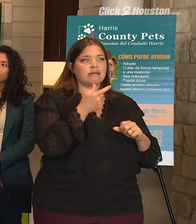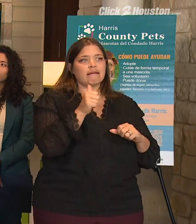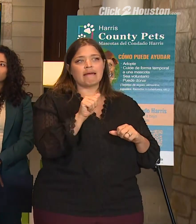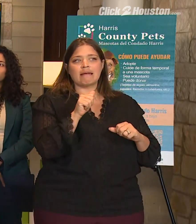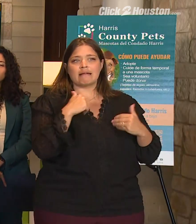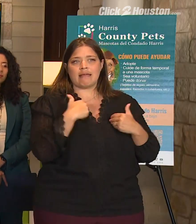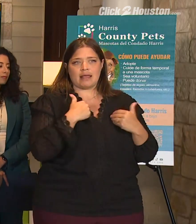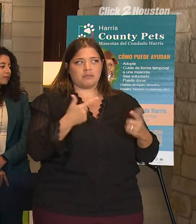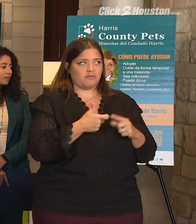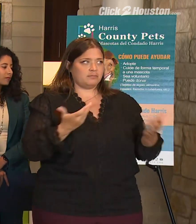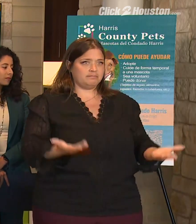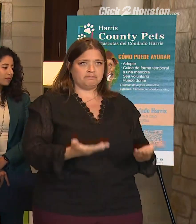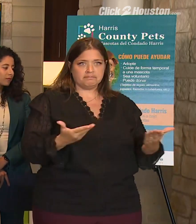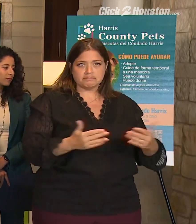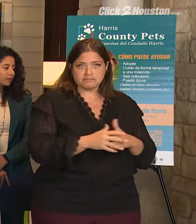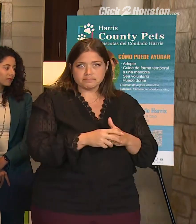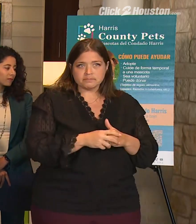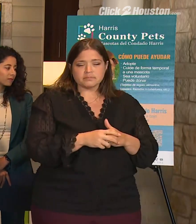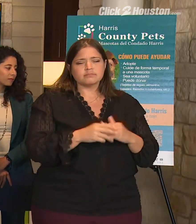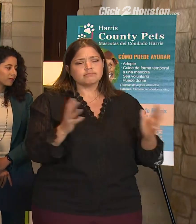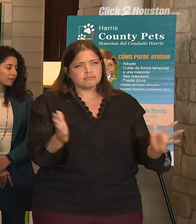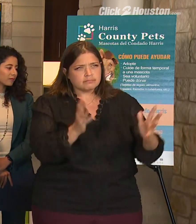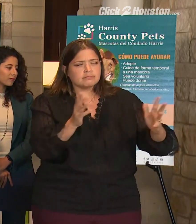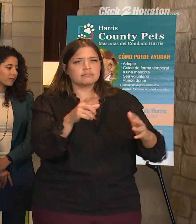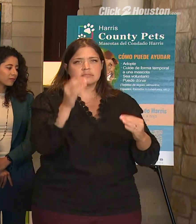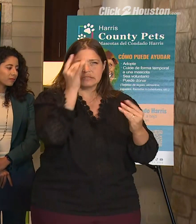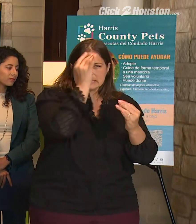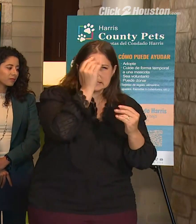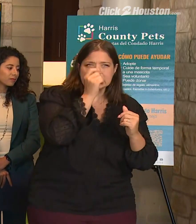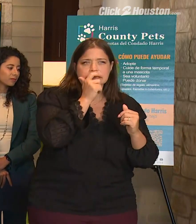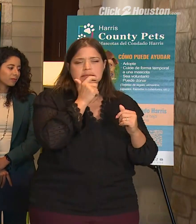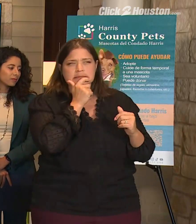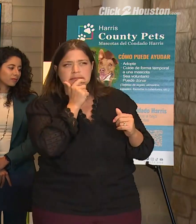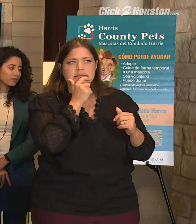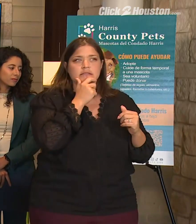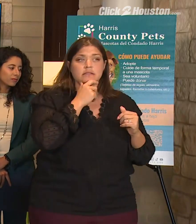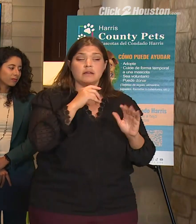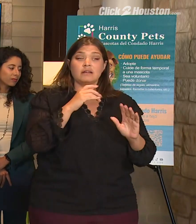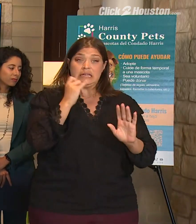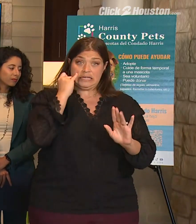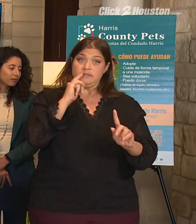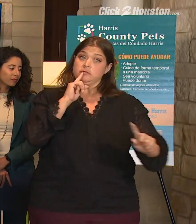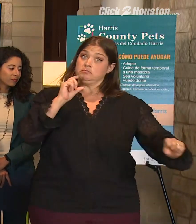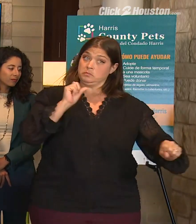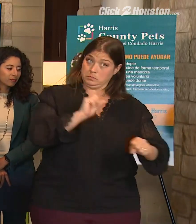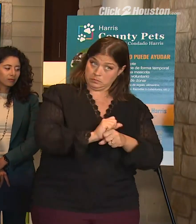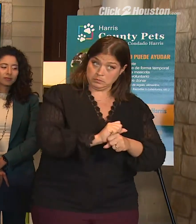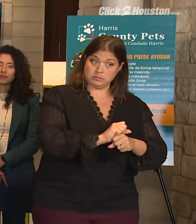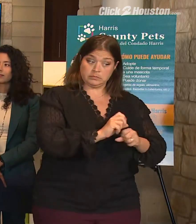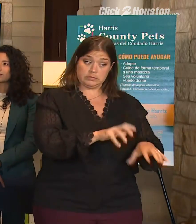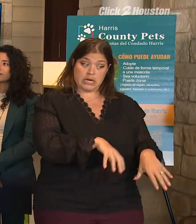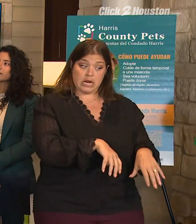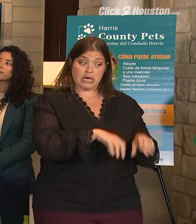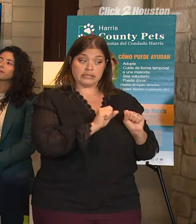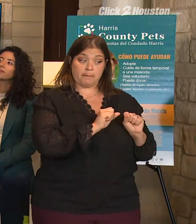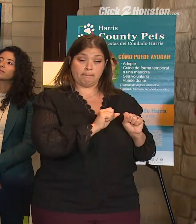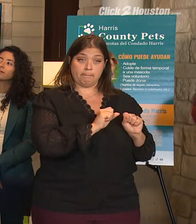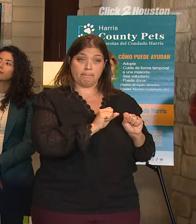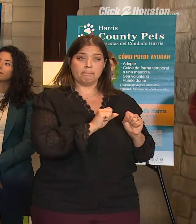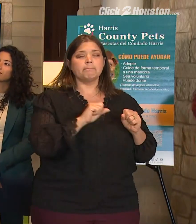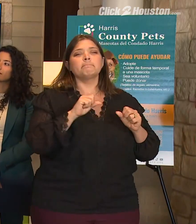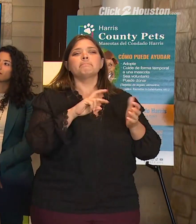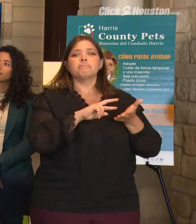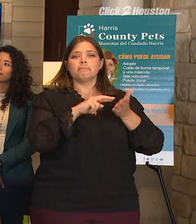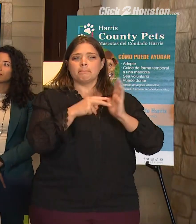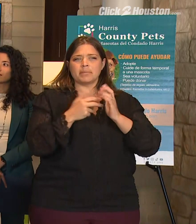I want to urge everyone to think about it seriously and recognize that if you do it, you have all the folks here